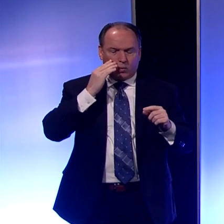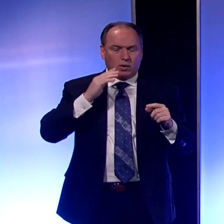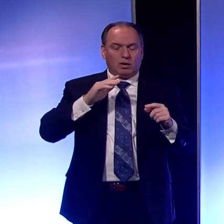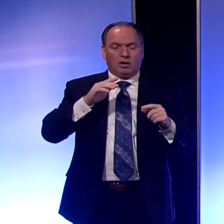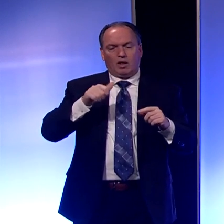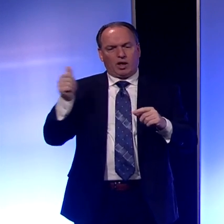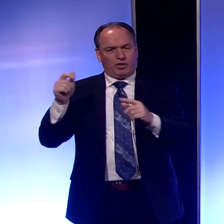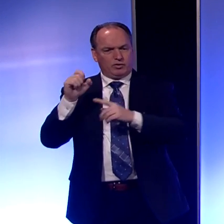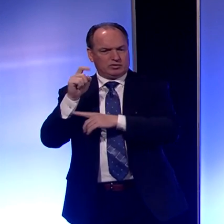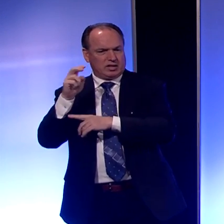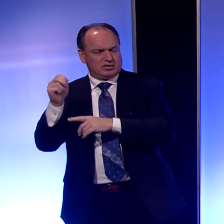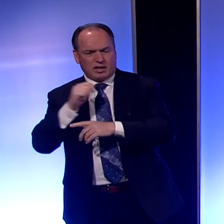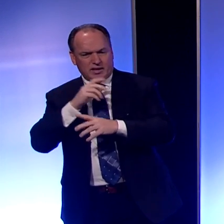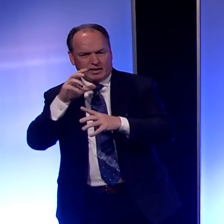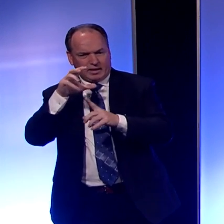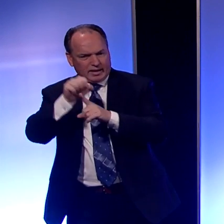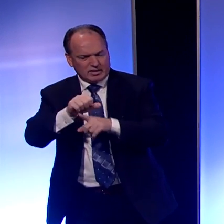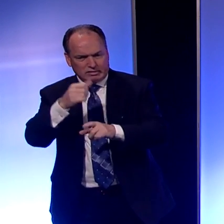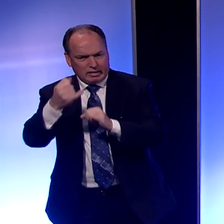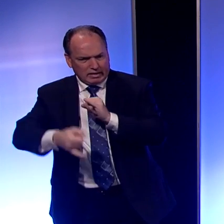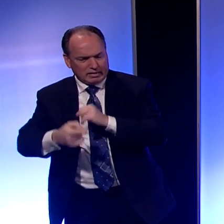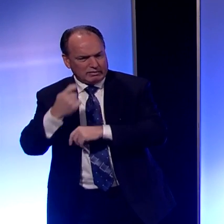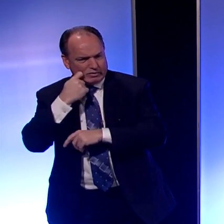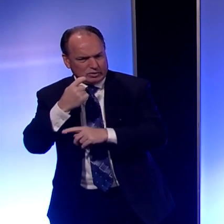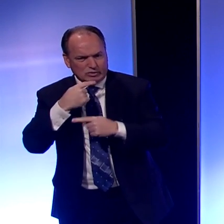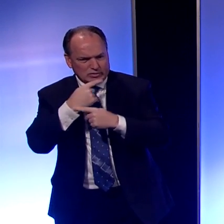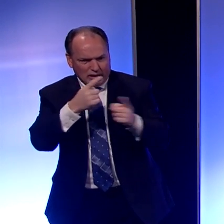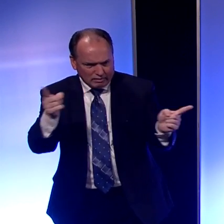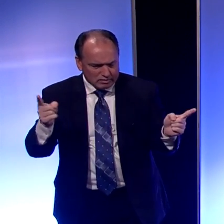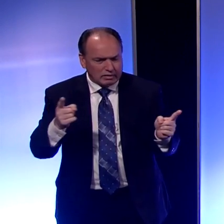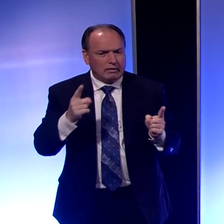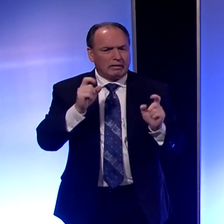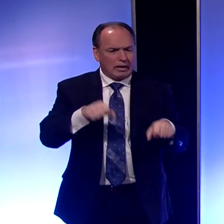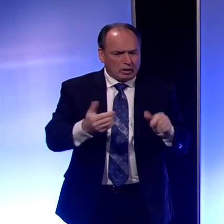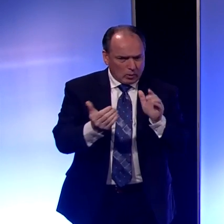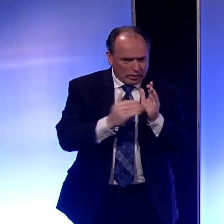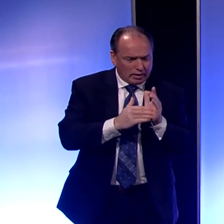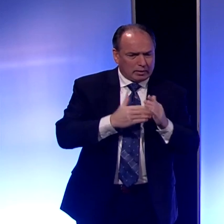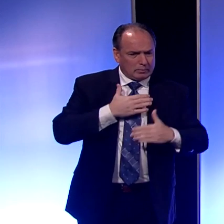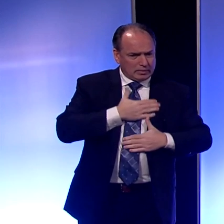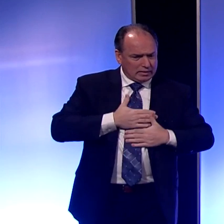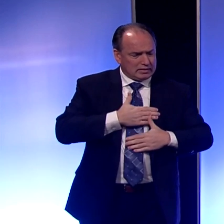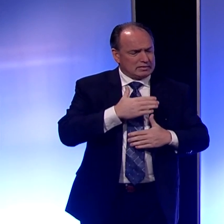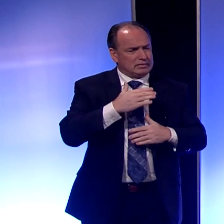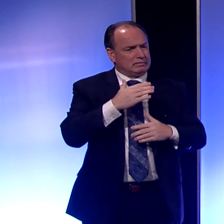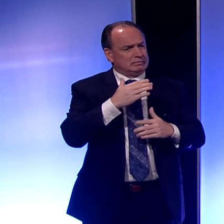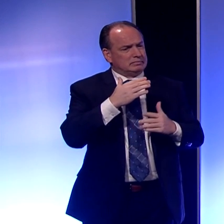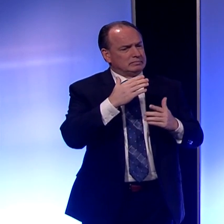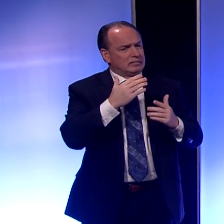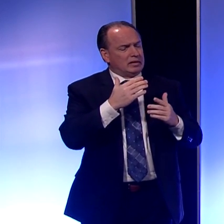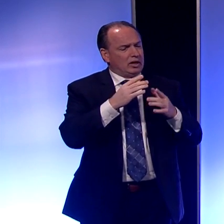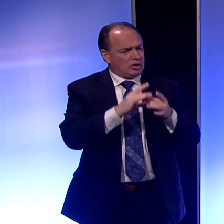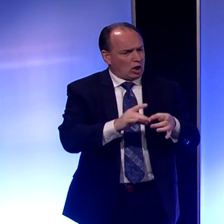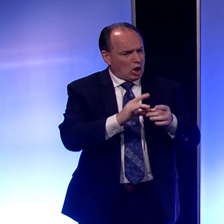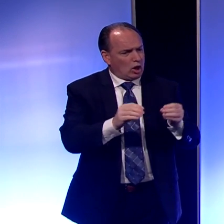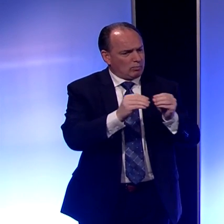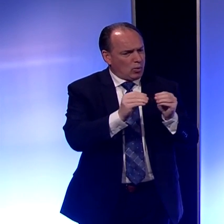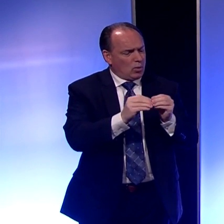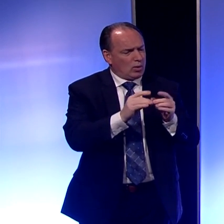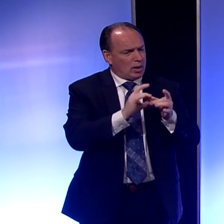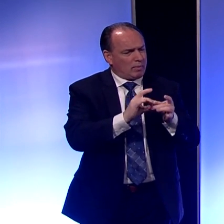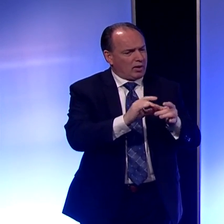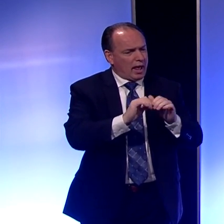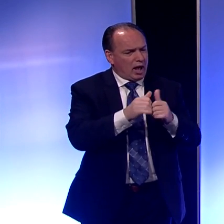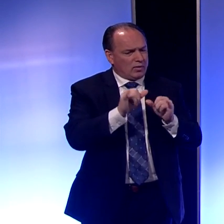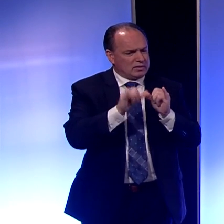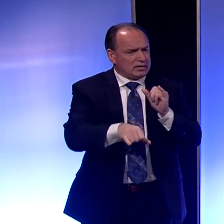in badly, so I didn't catch the end of what you were saying. But if you could just talk, if you can just talk a little bit about how the stay